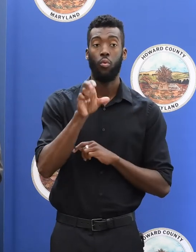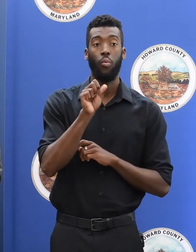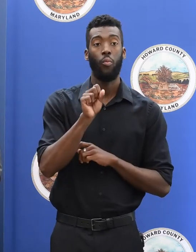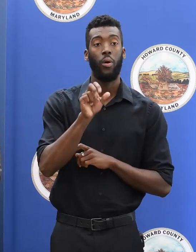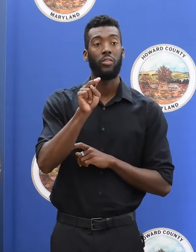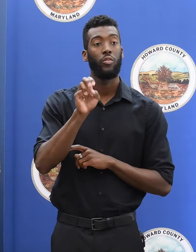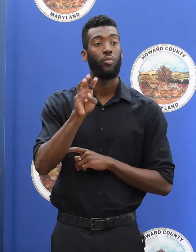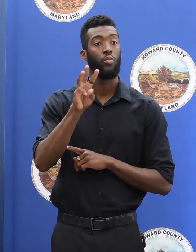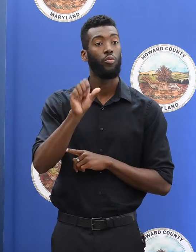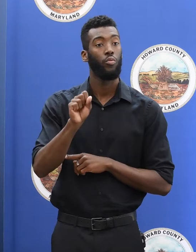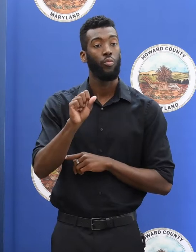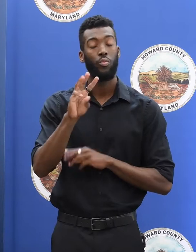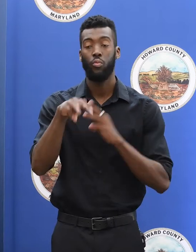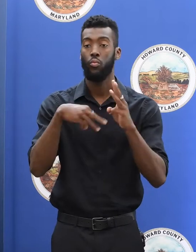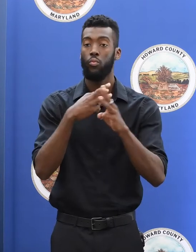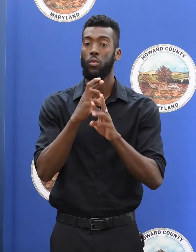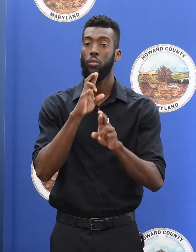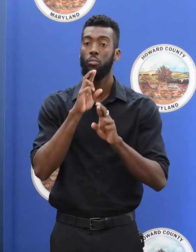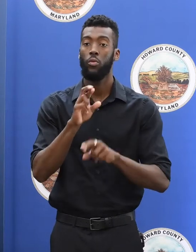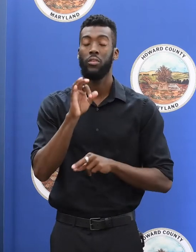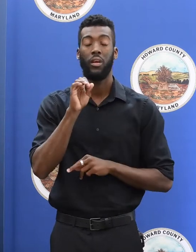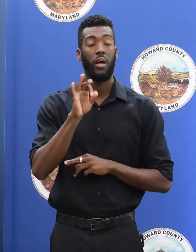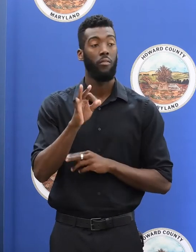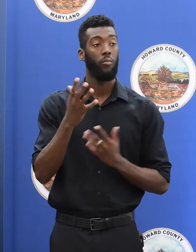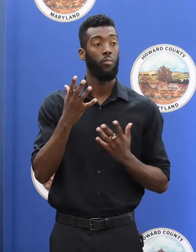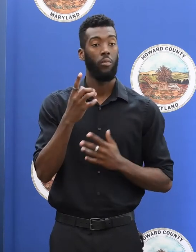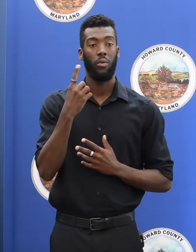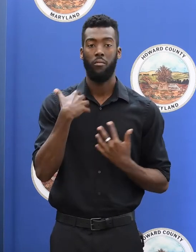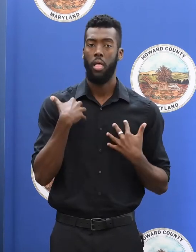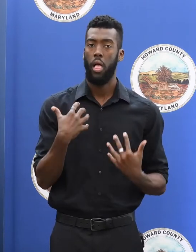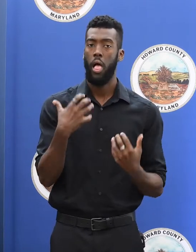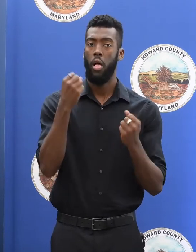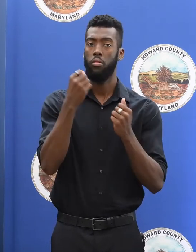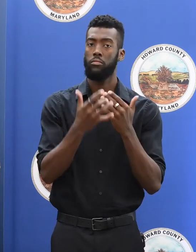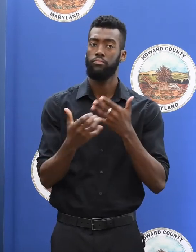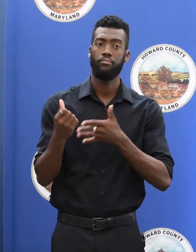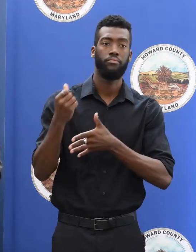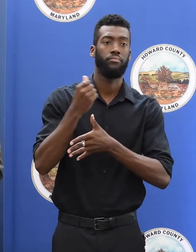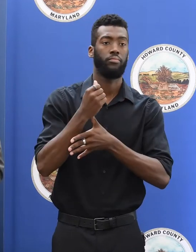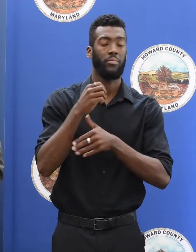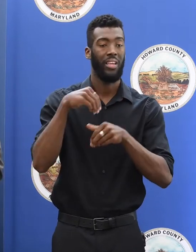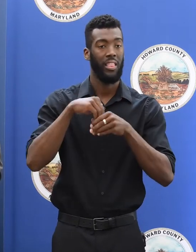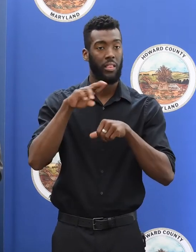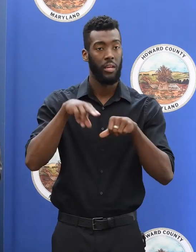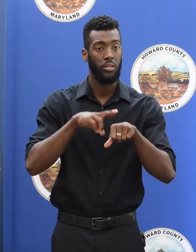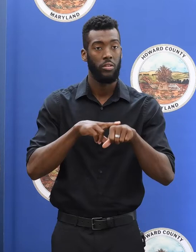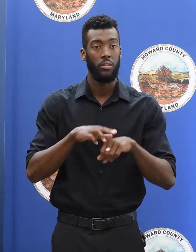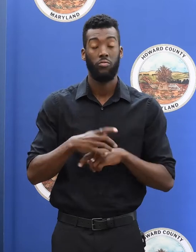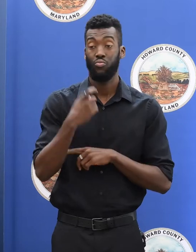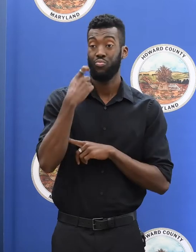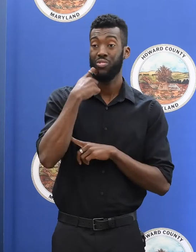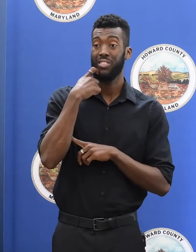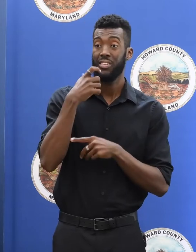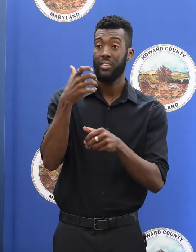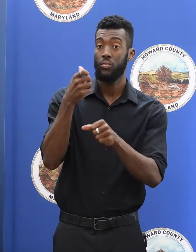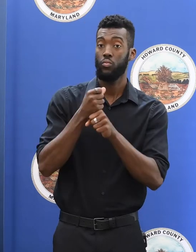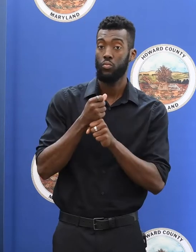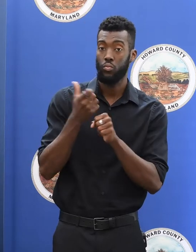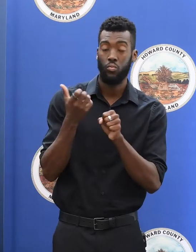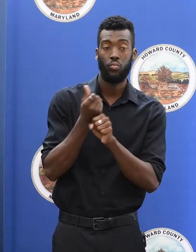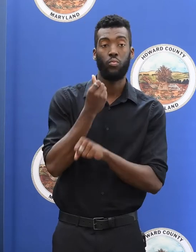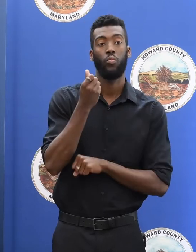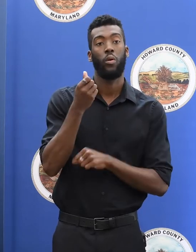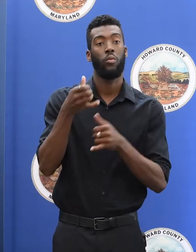Reports as one of the healthiest communities in the nation. We just recently won the coveted Robert Wood Johnson